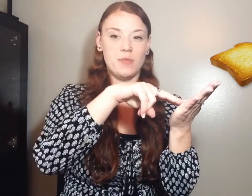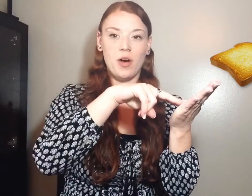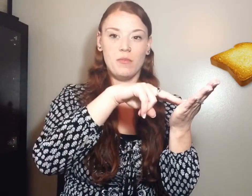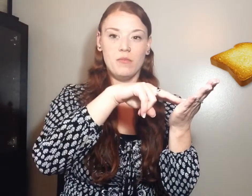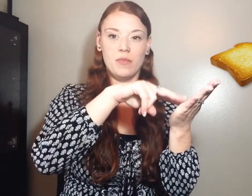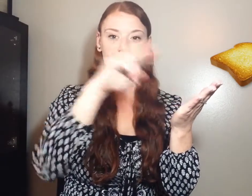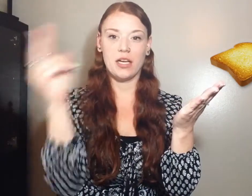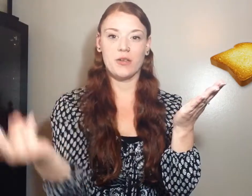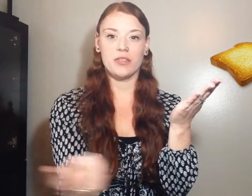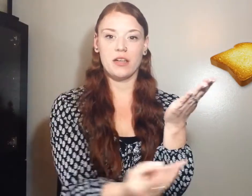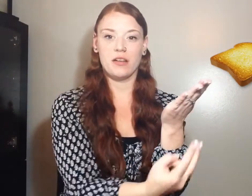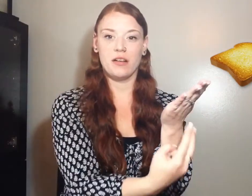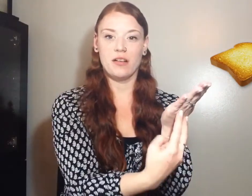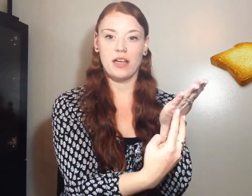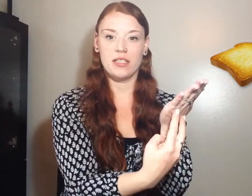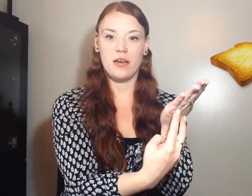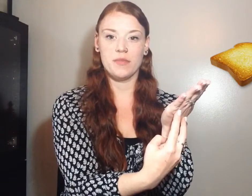palm and goes under and taps.